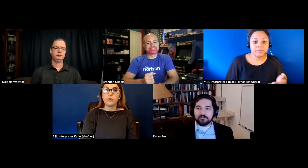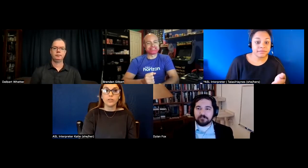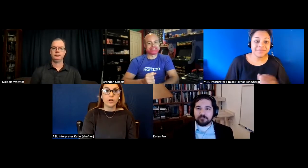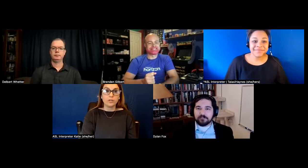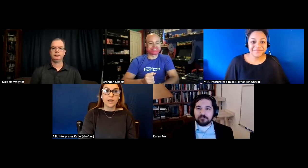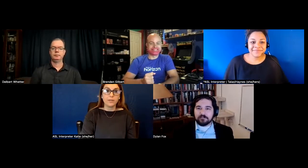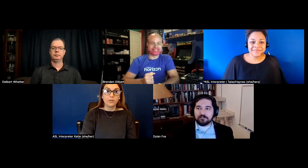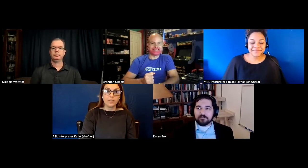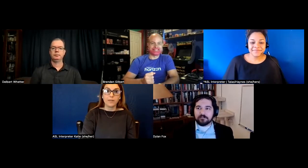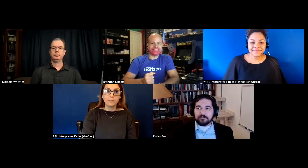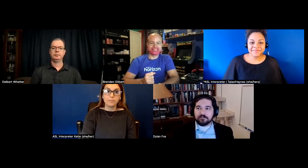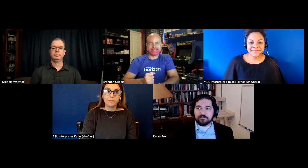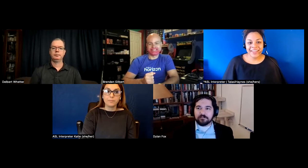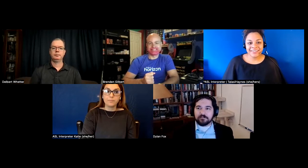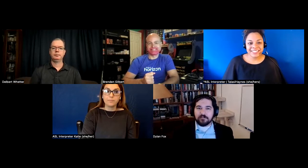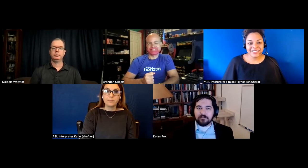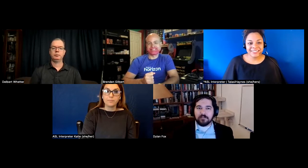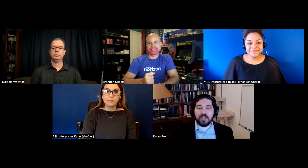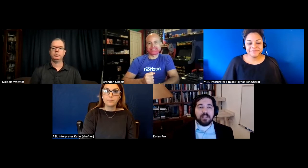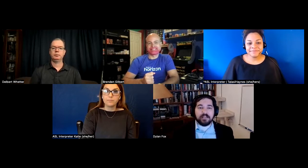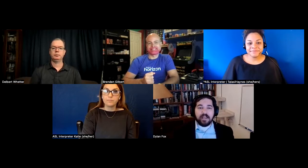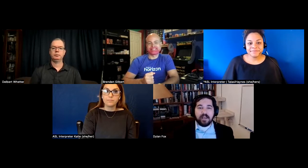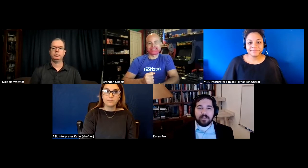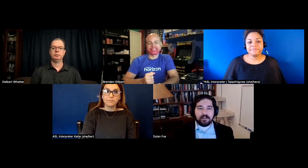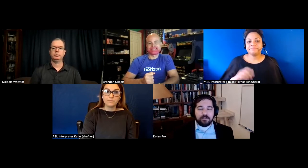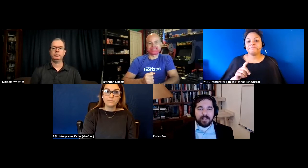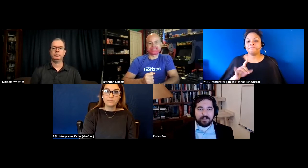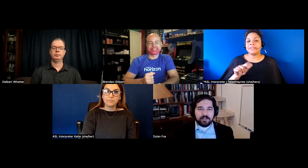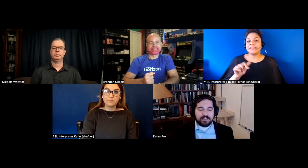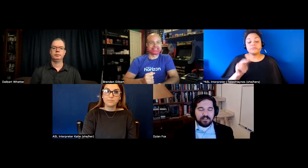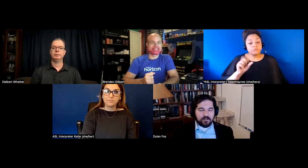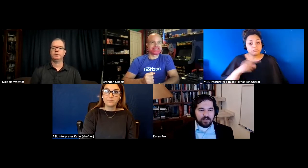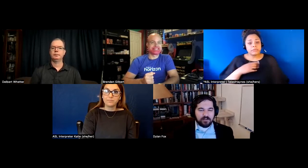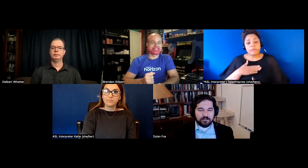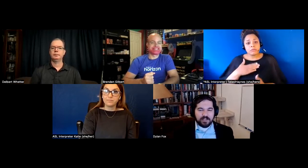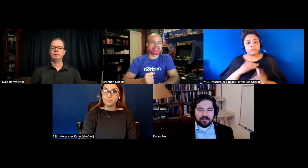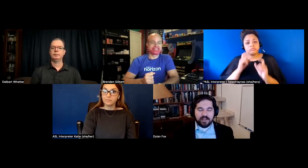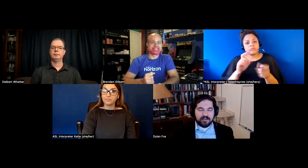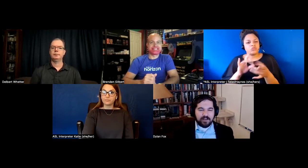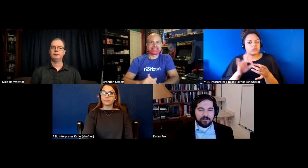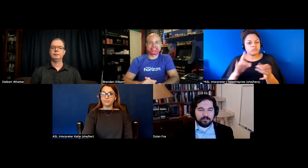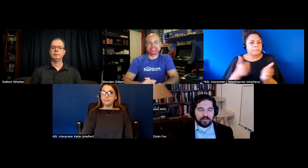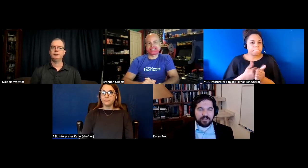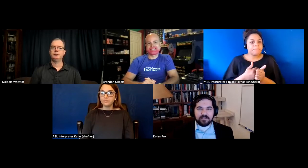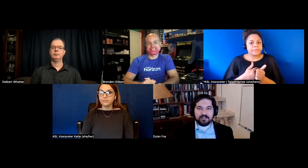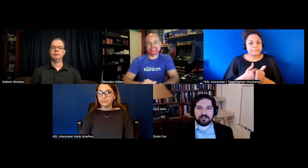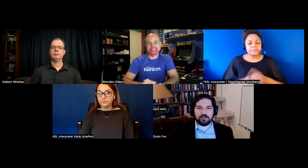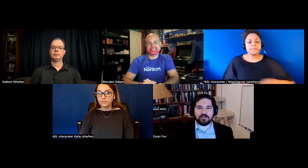don't really know what's happening with that yeah yeah i mean i'd be happy to to give a quick update on that um i think that the w3c